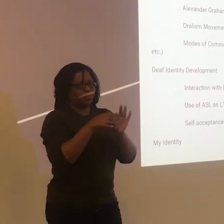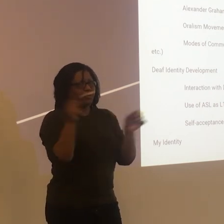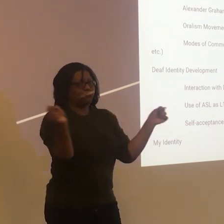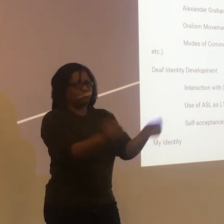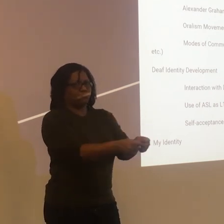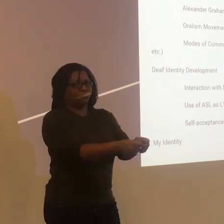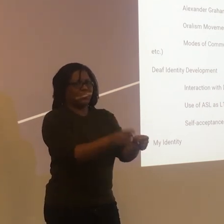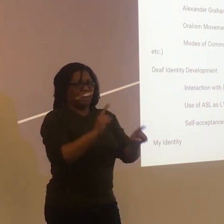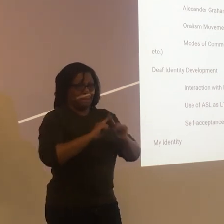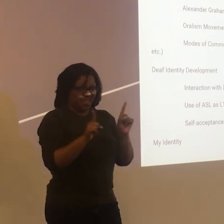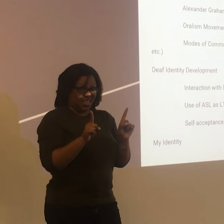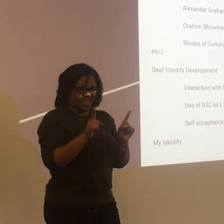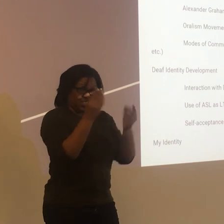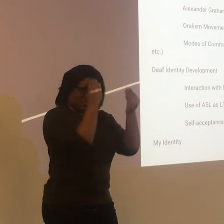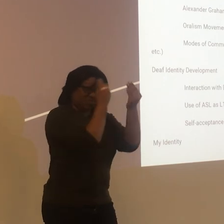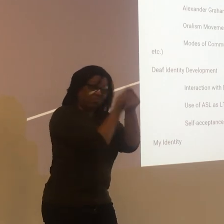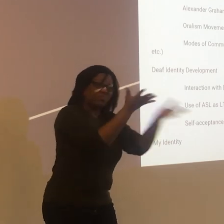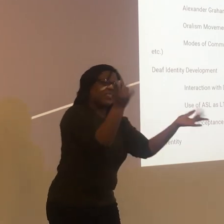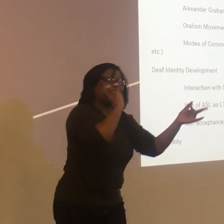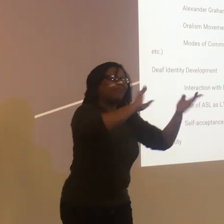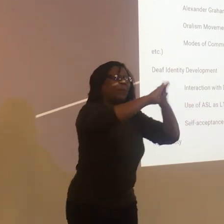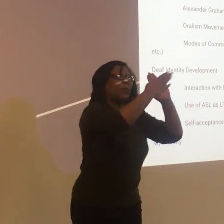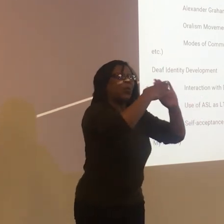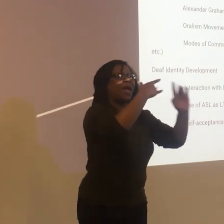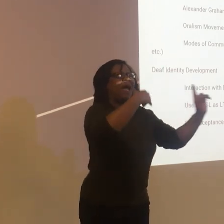way to let the deaf community know that you are providing services?